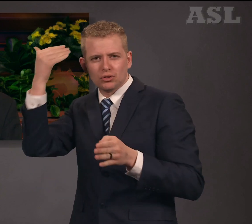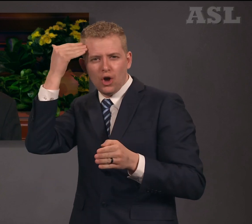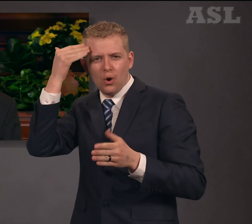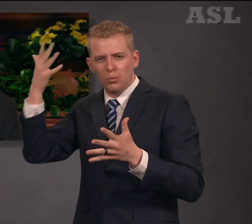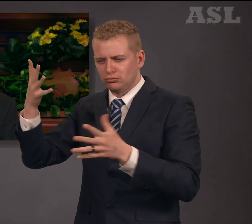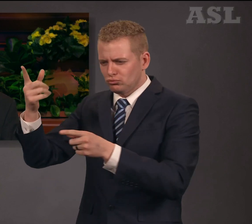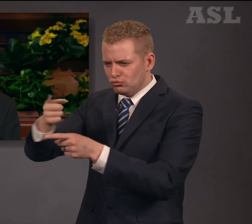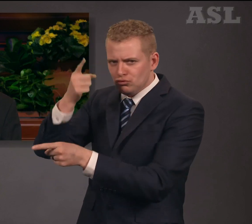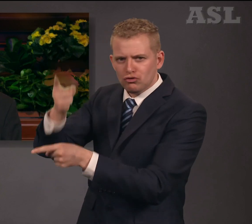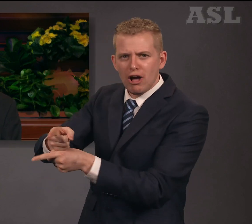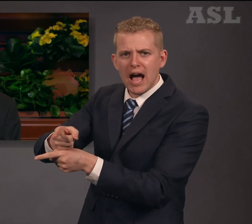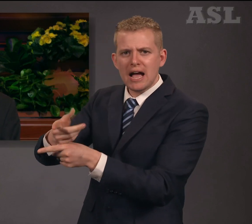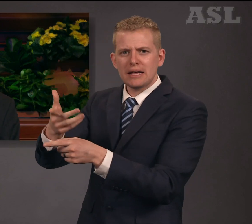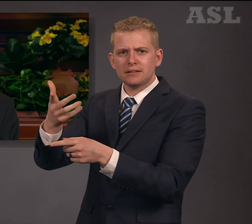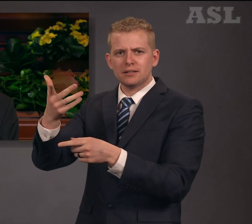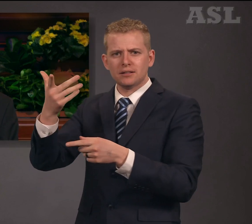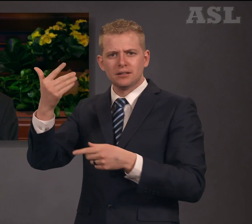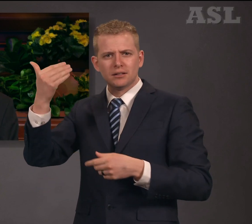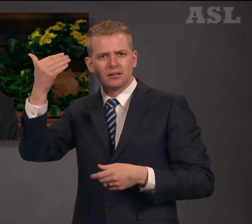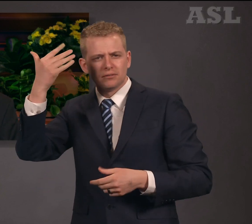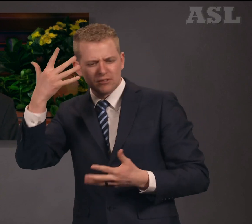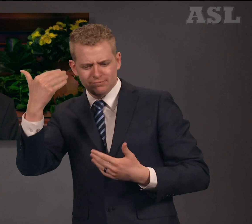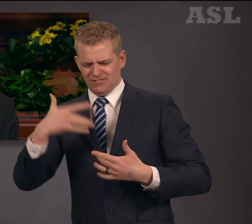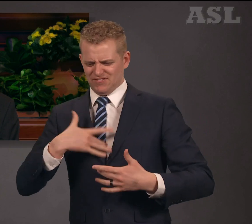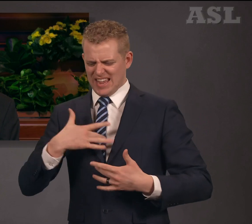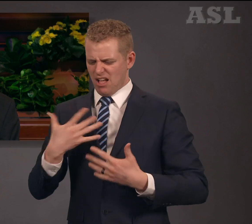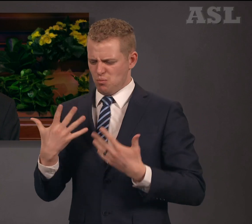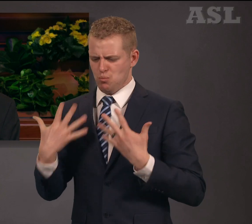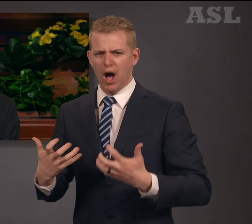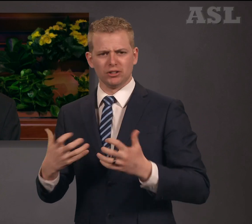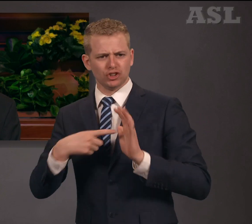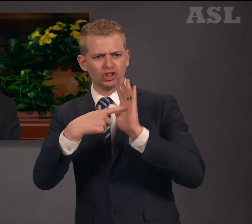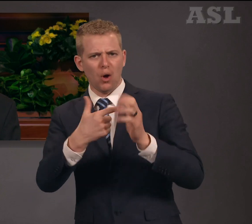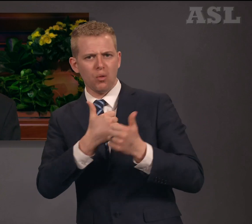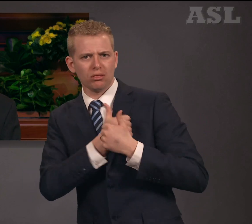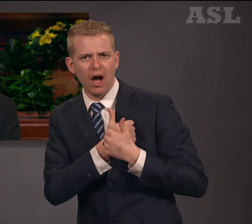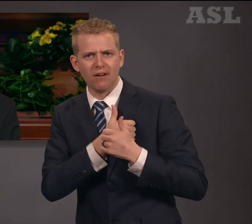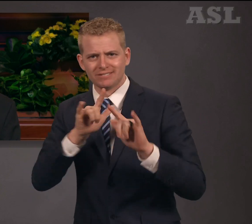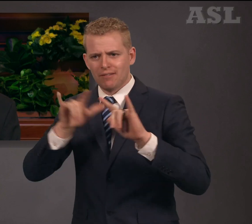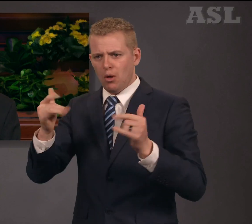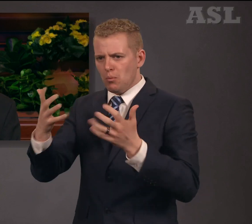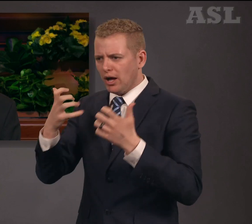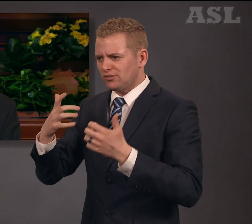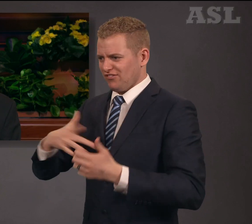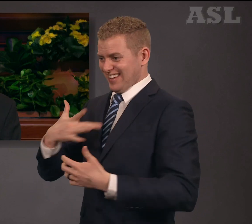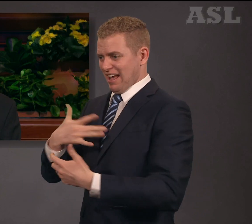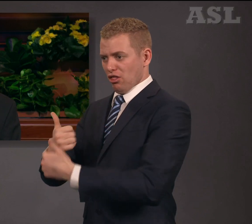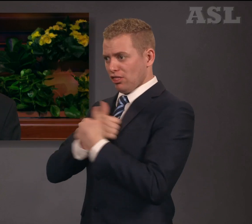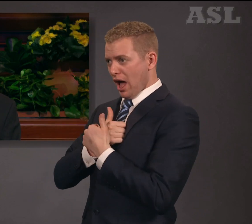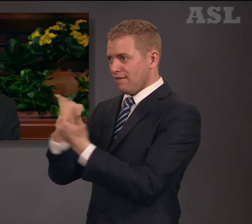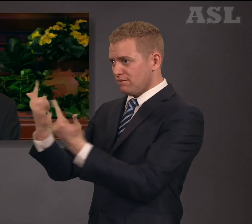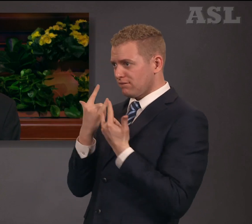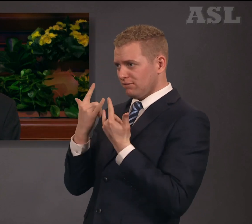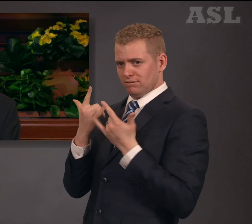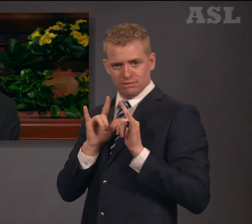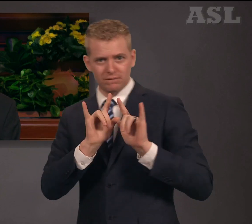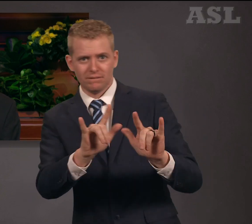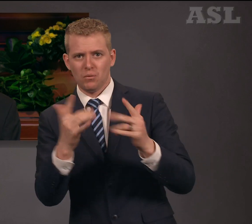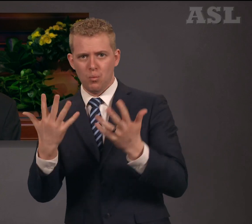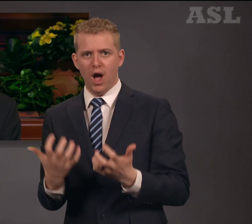There is an inborn sense of justice and truth in every child of God as